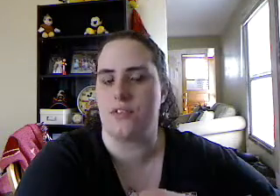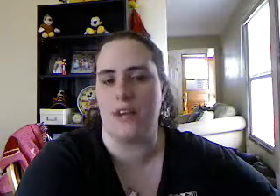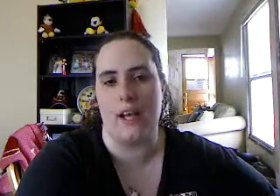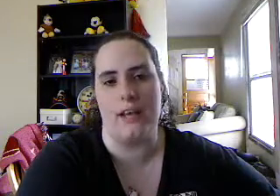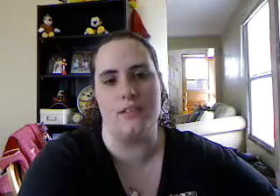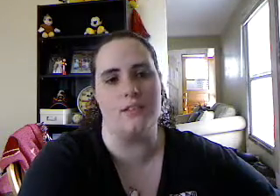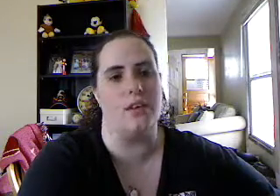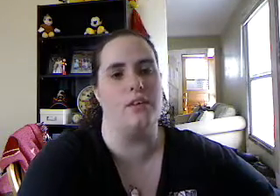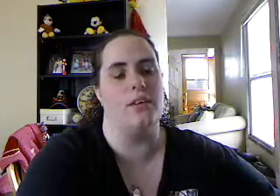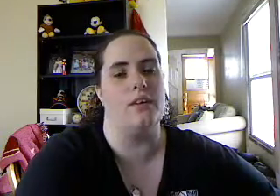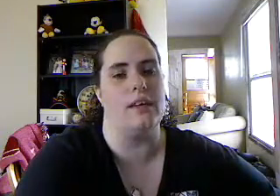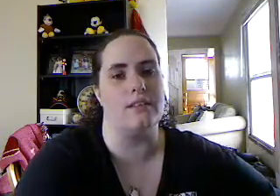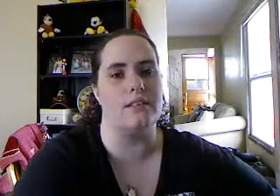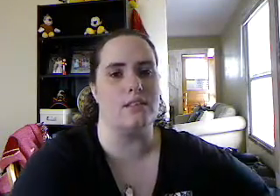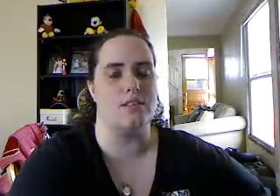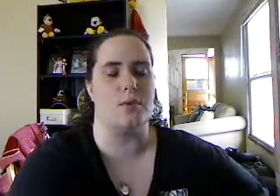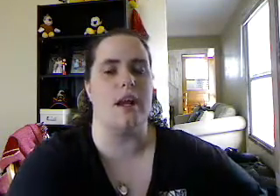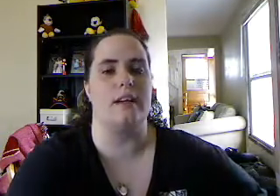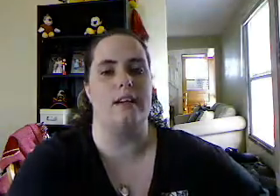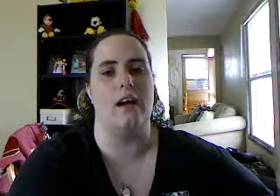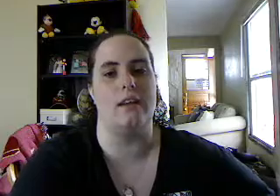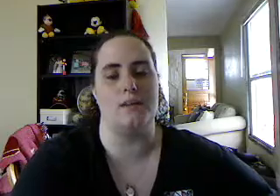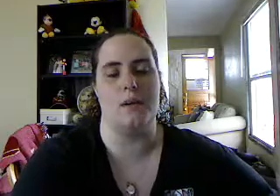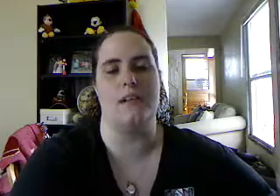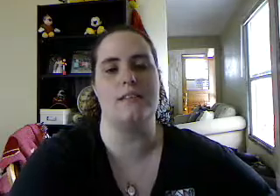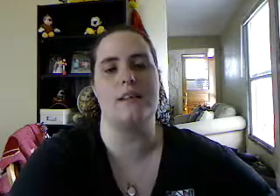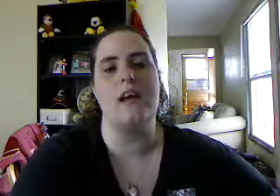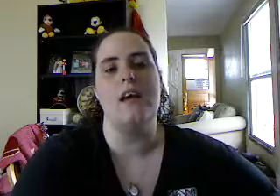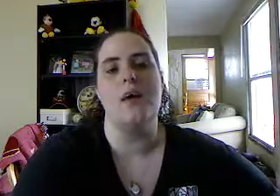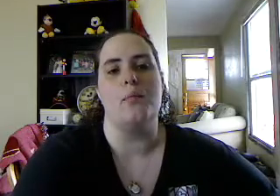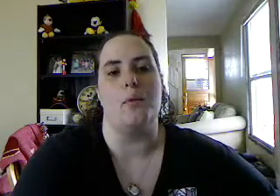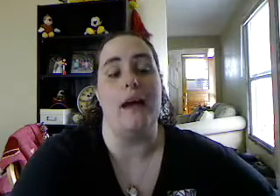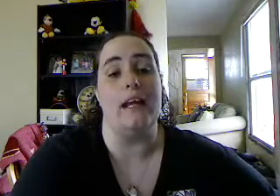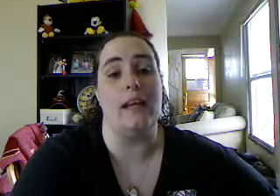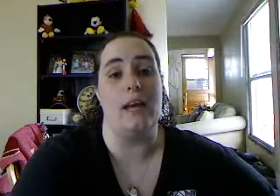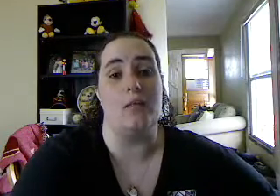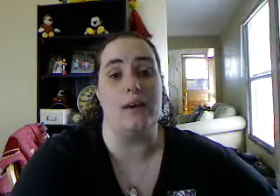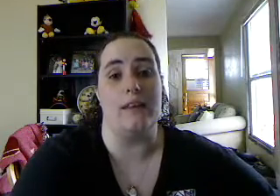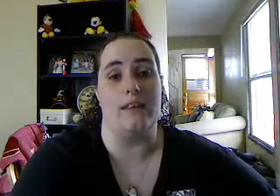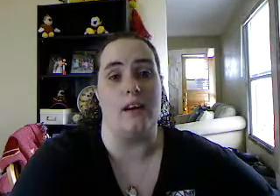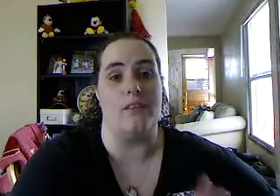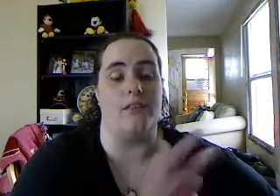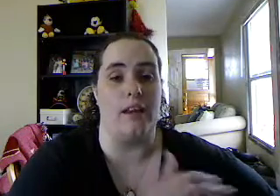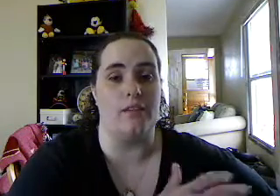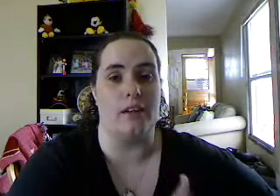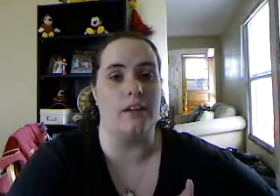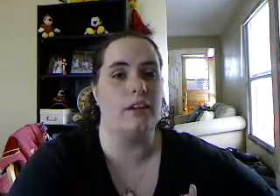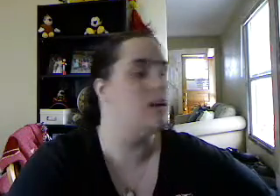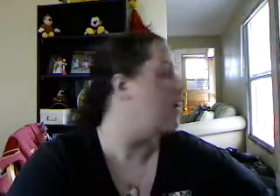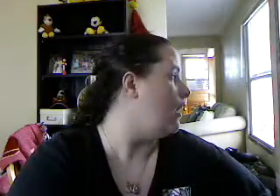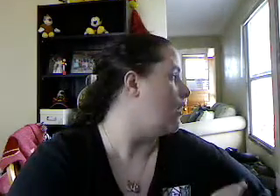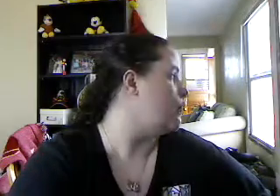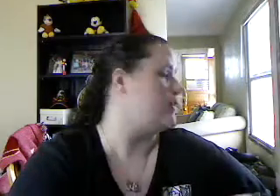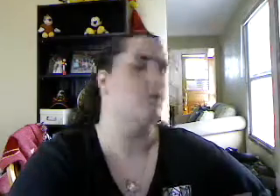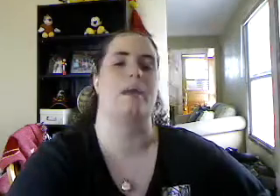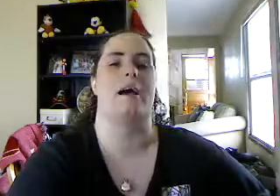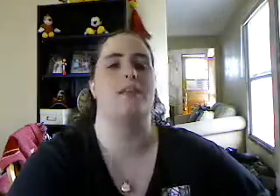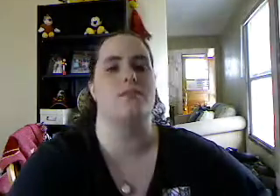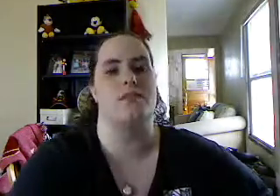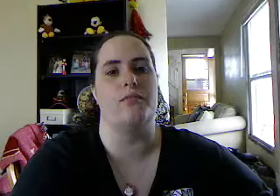different kinds. So, you know, again, this is just what I experienced. But mine came with a flavor, a couple different packets of some